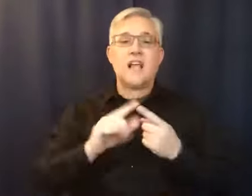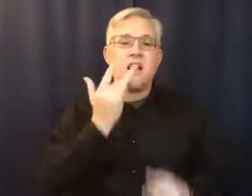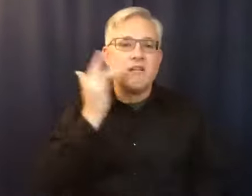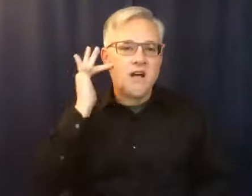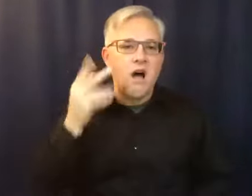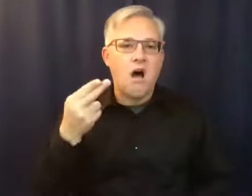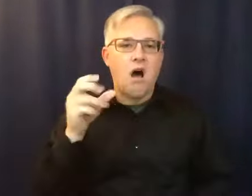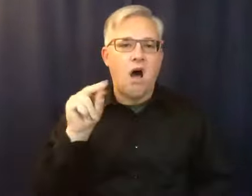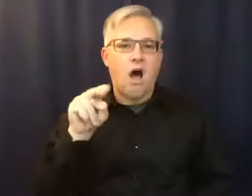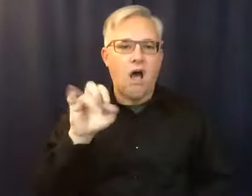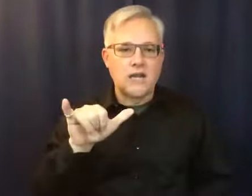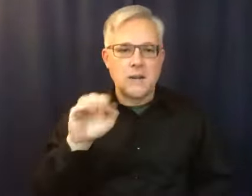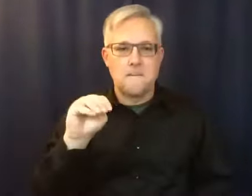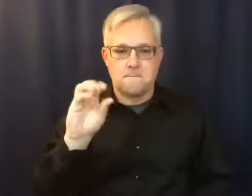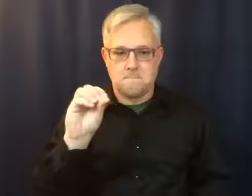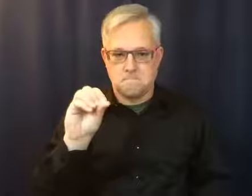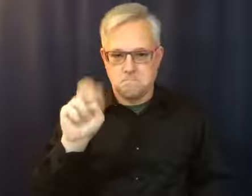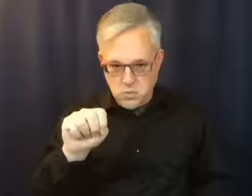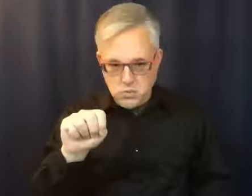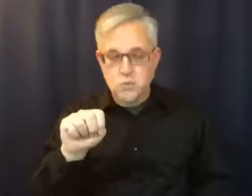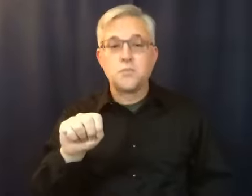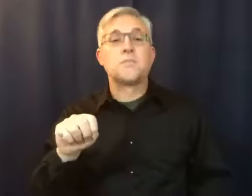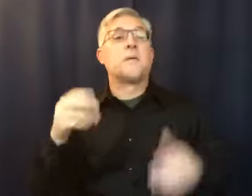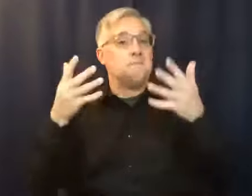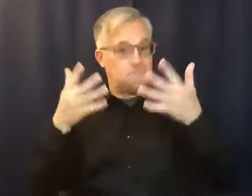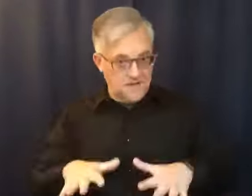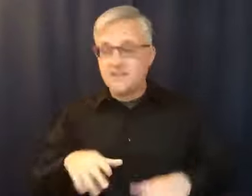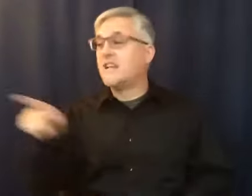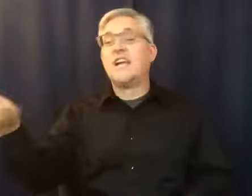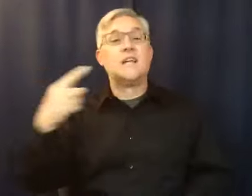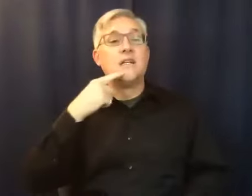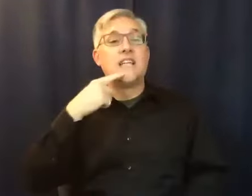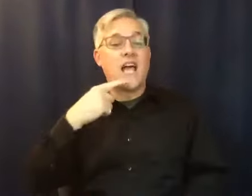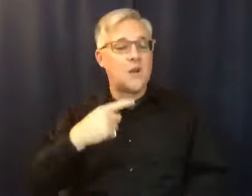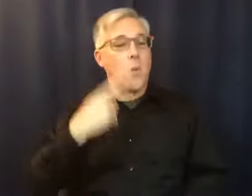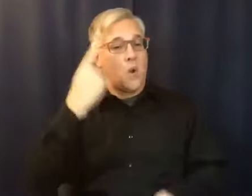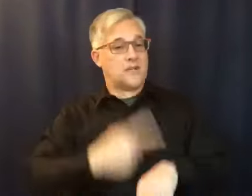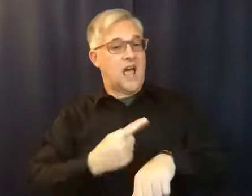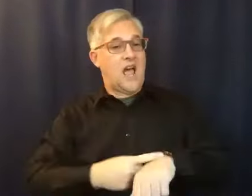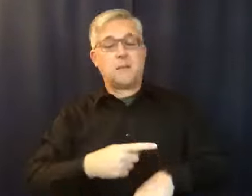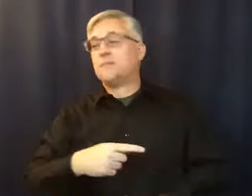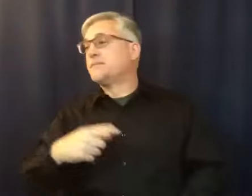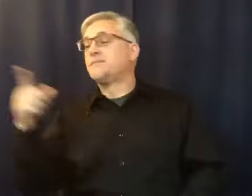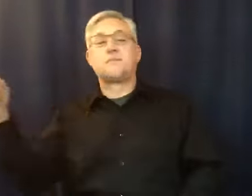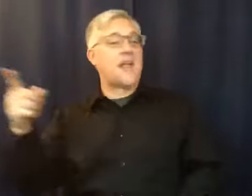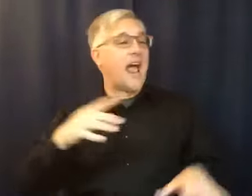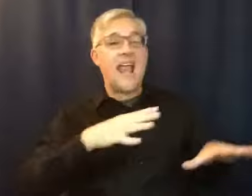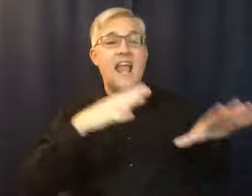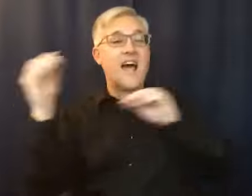And after that, Peter said he came to the door and this slim, lovely woman was turned into this